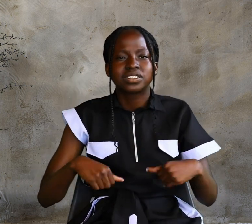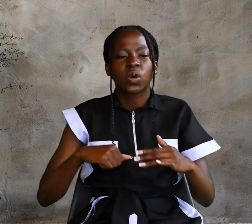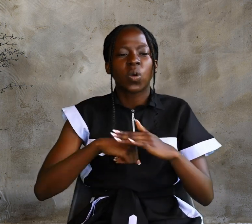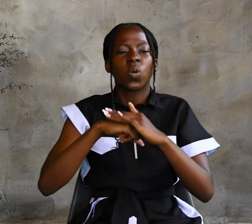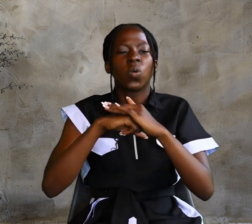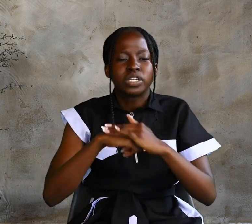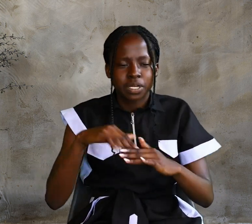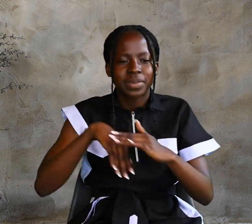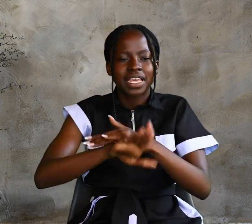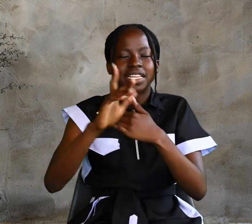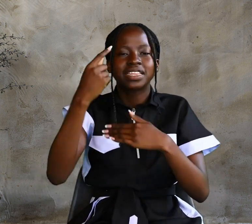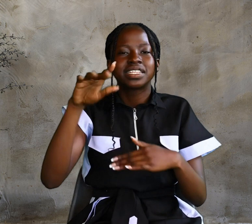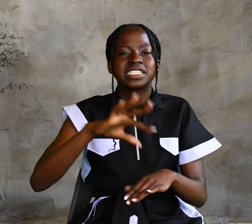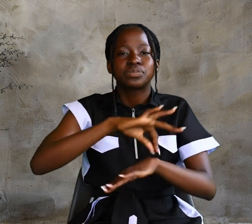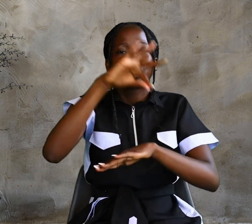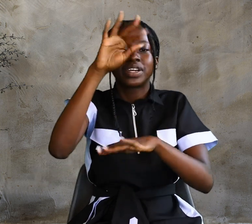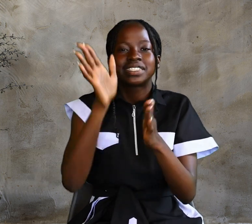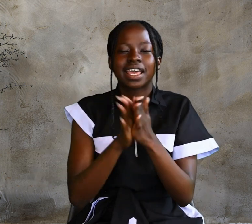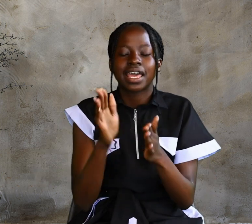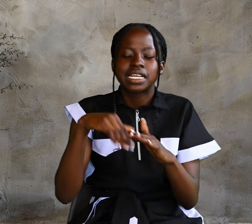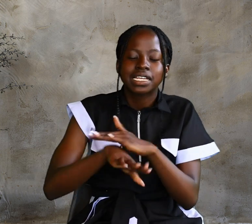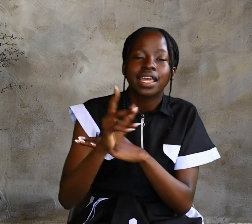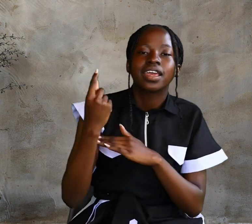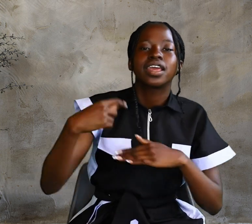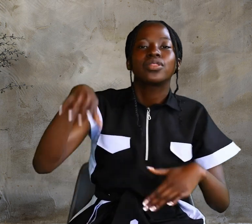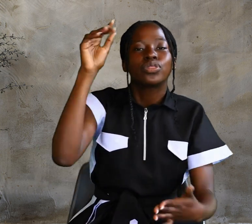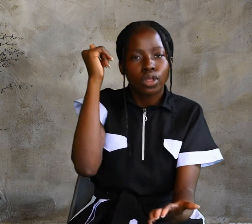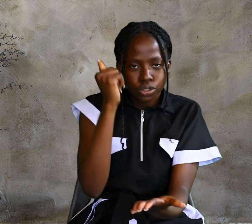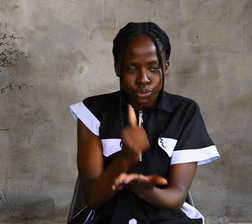worship in the Spirit and in truth.